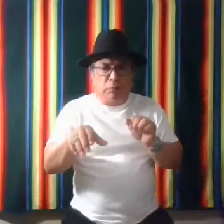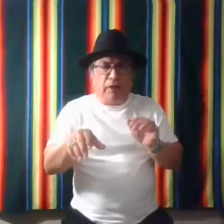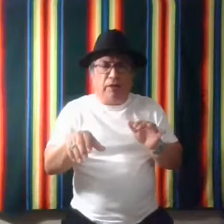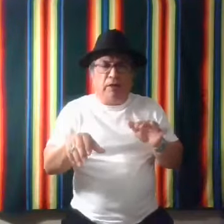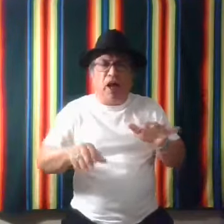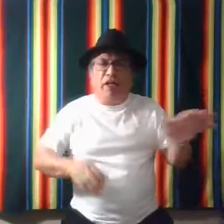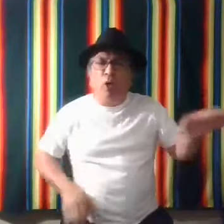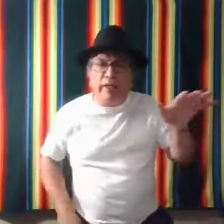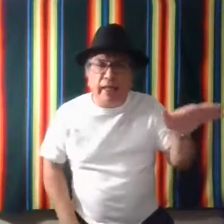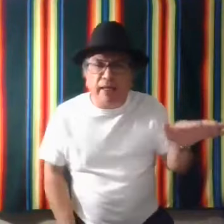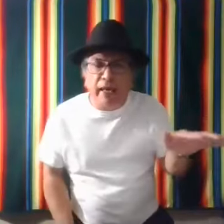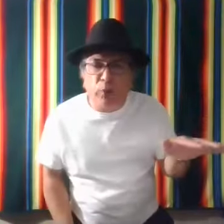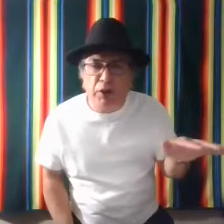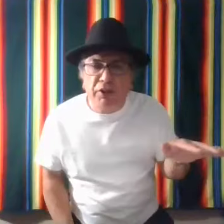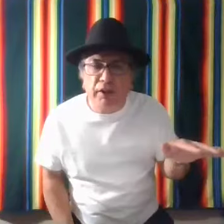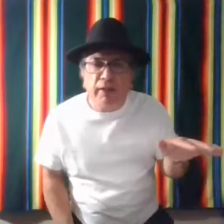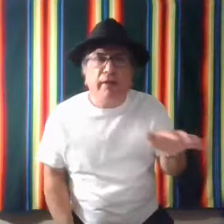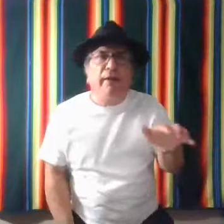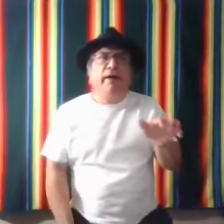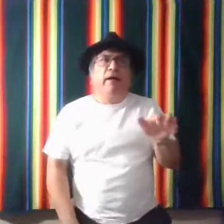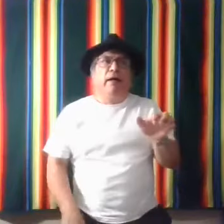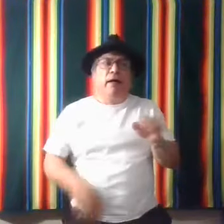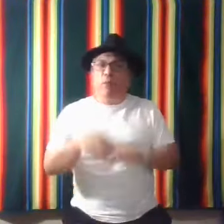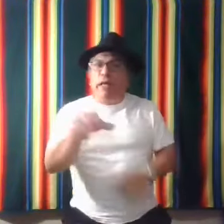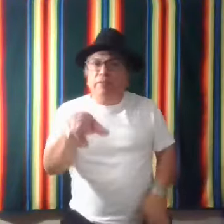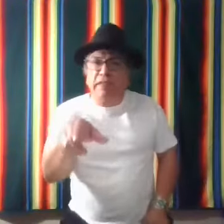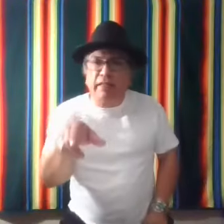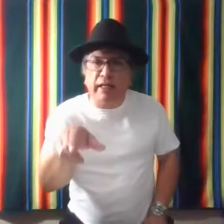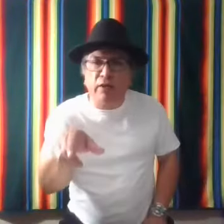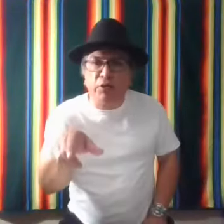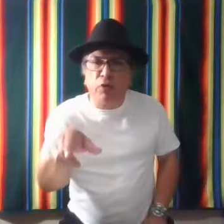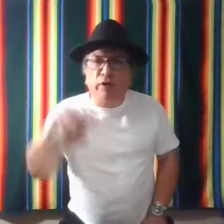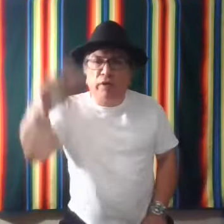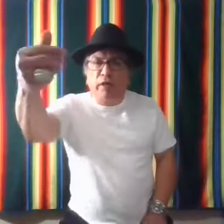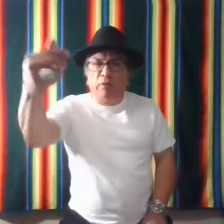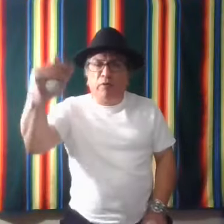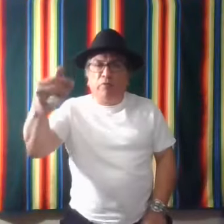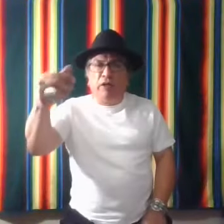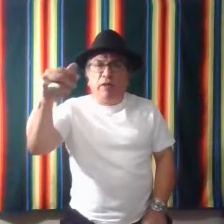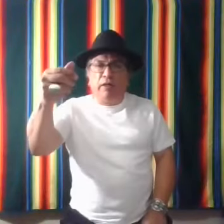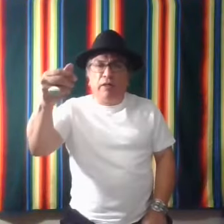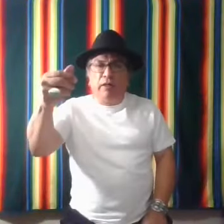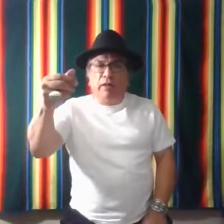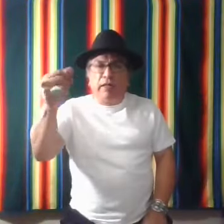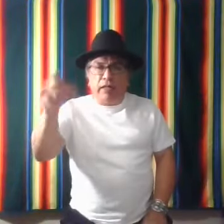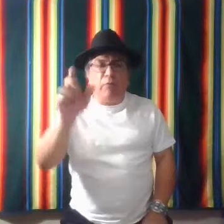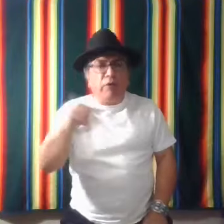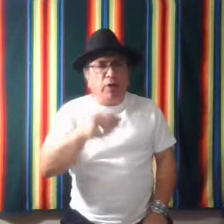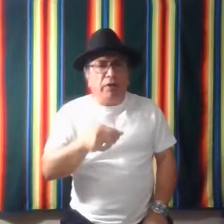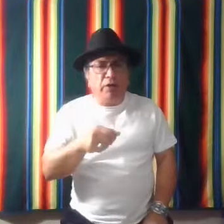but not knowing that language, I would have to see the English word up there in front. And then I would know how to do